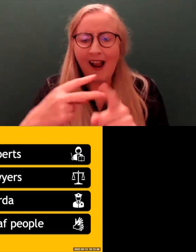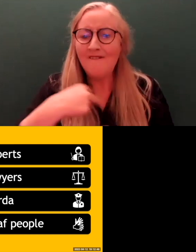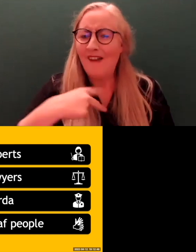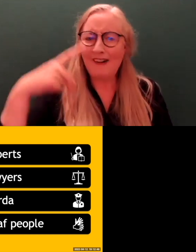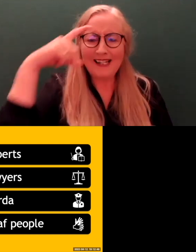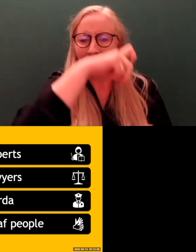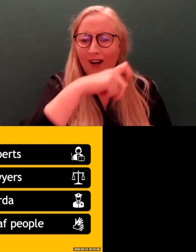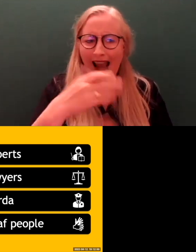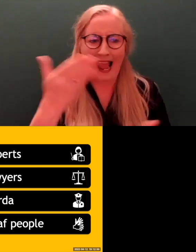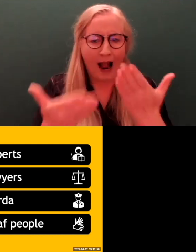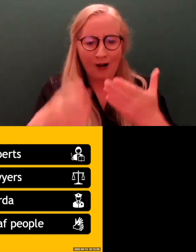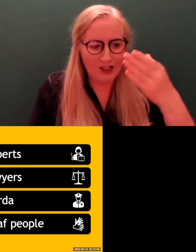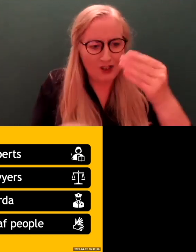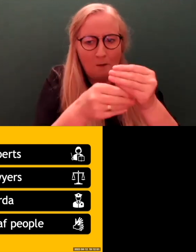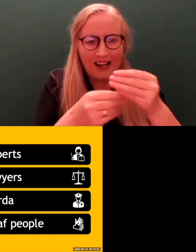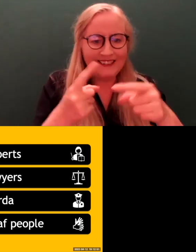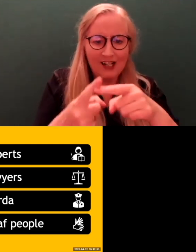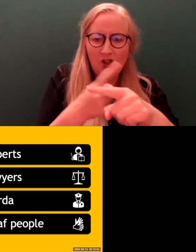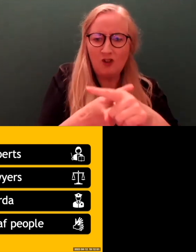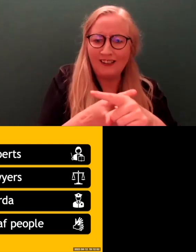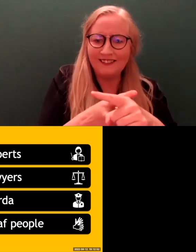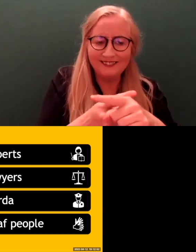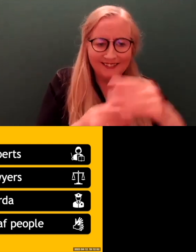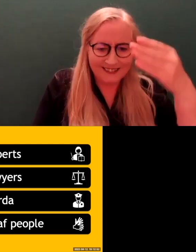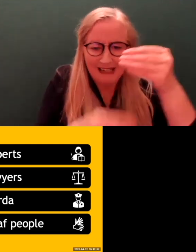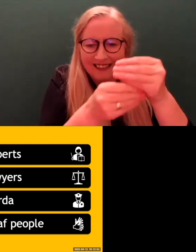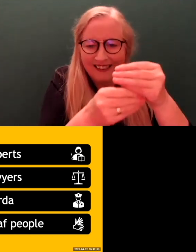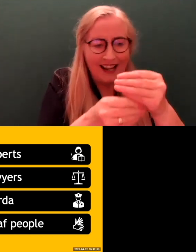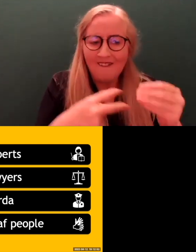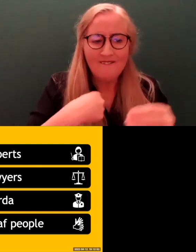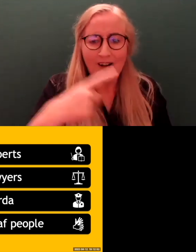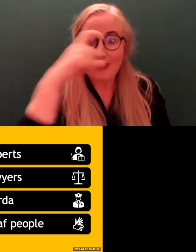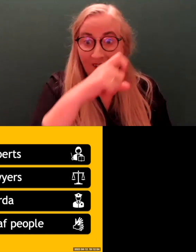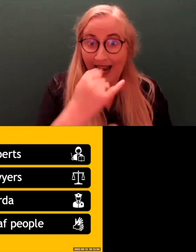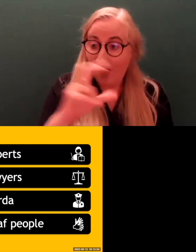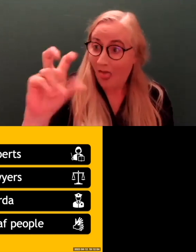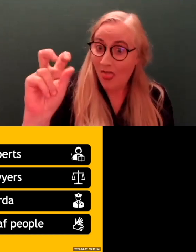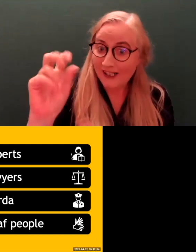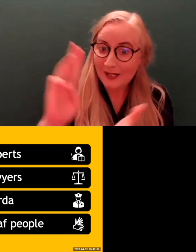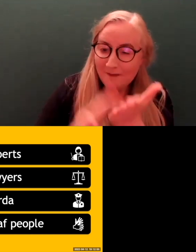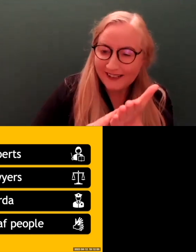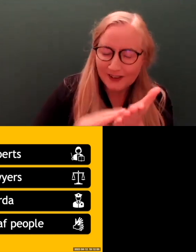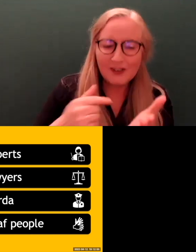into a short space. And it's very difficult to summarize it into 30 minutes. So, I'm kind of cherry-picking here.